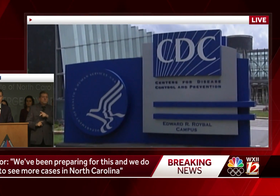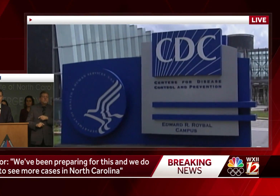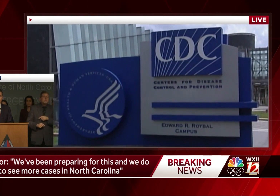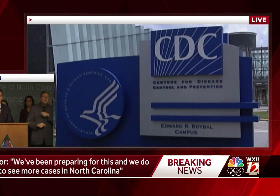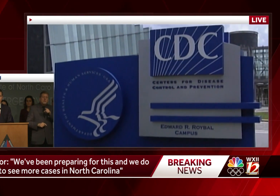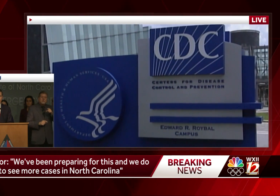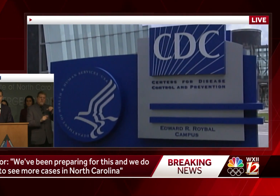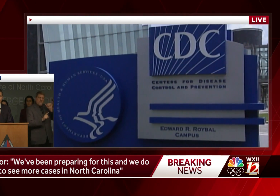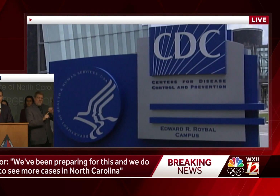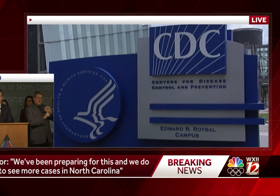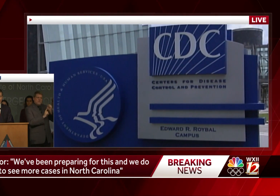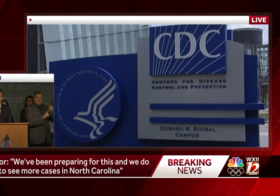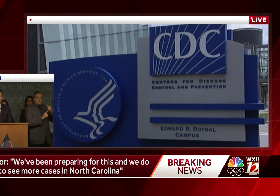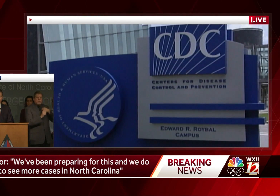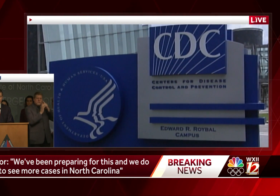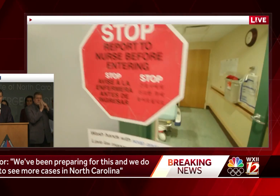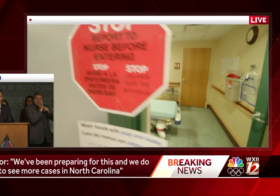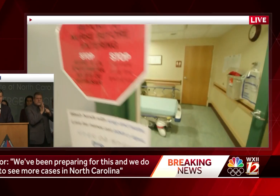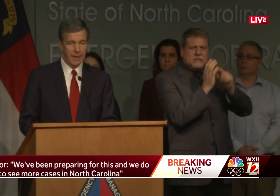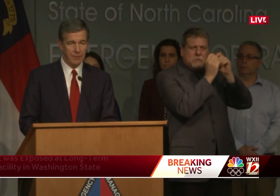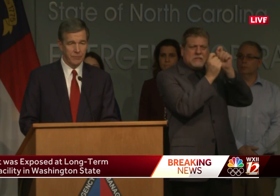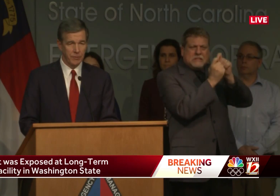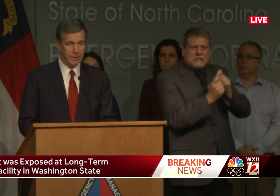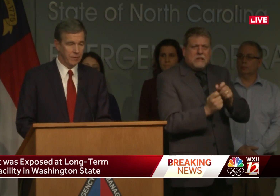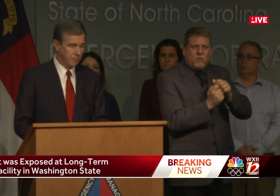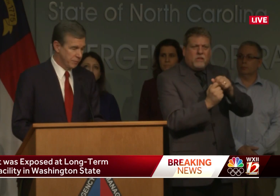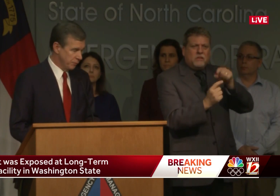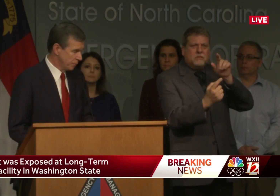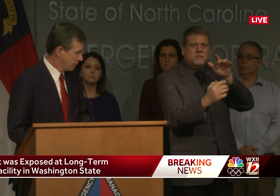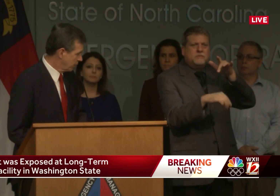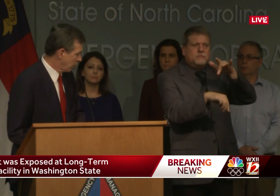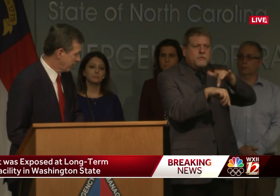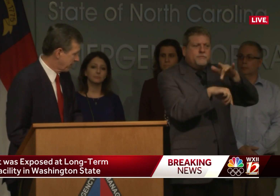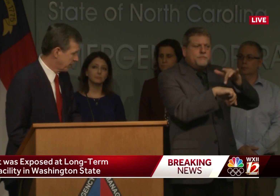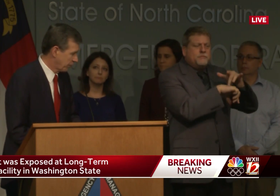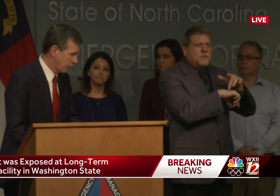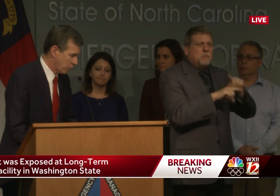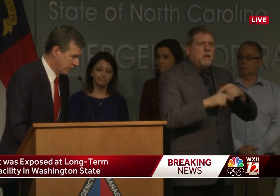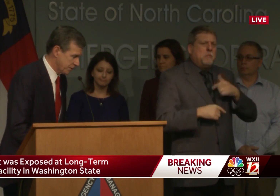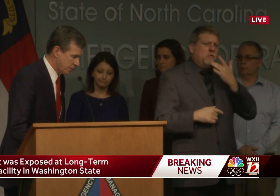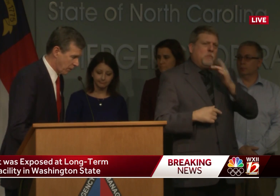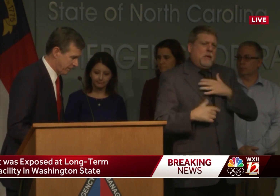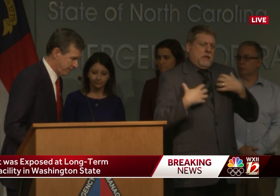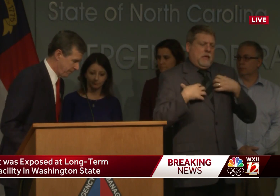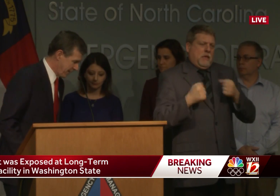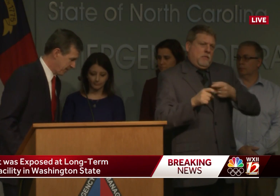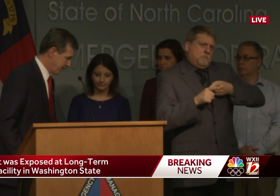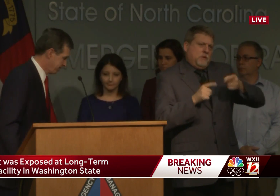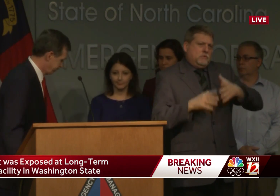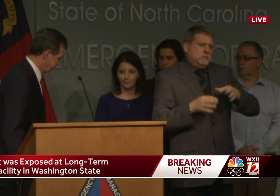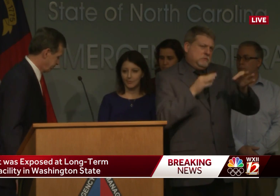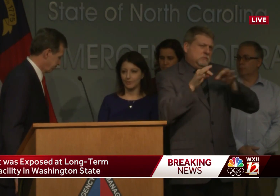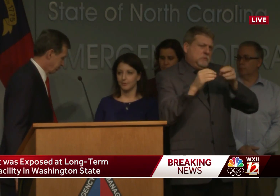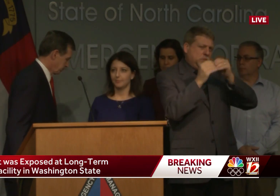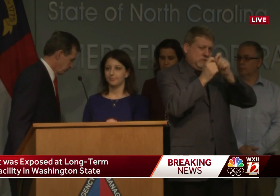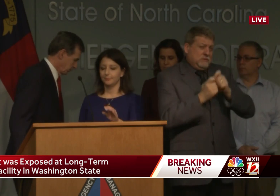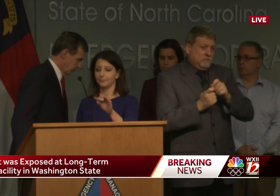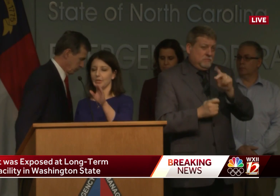on with this particular person, but I'm going to turn it over to one of our health authorities to talk about that.